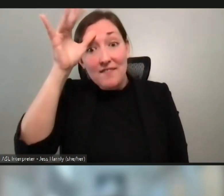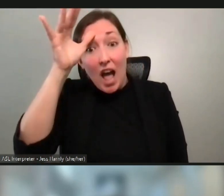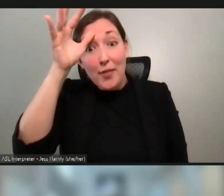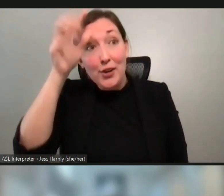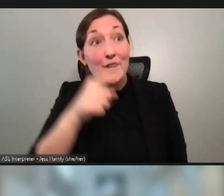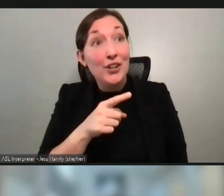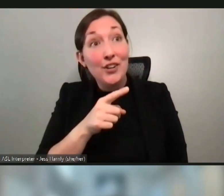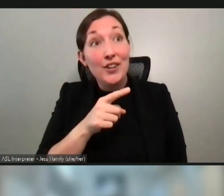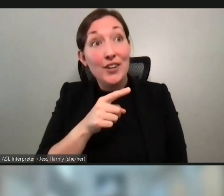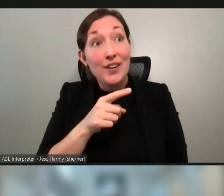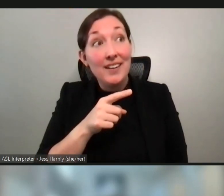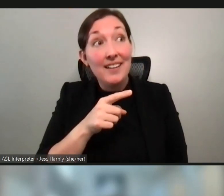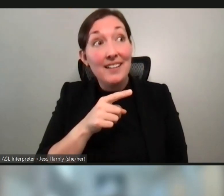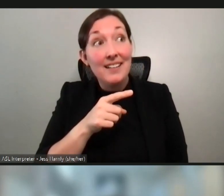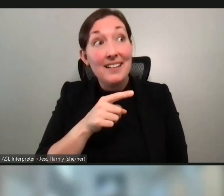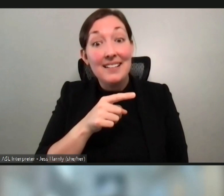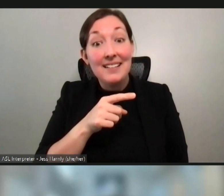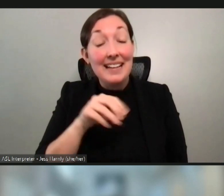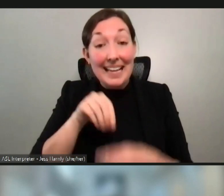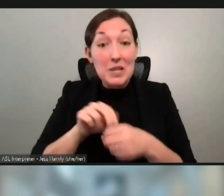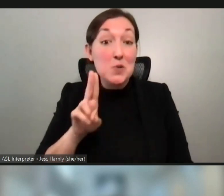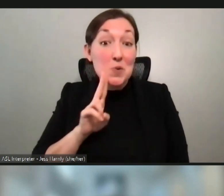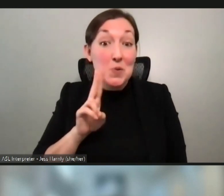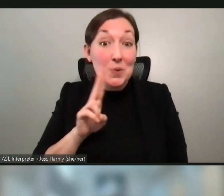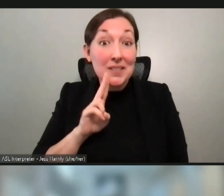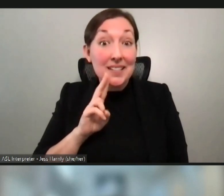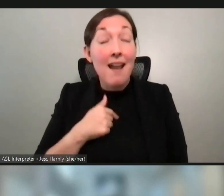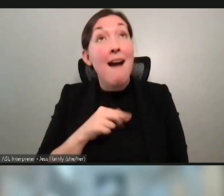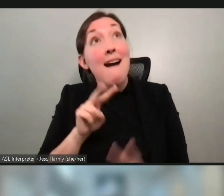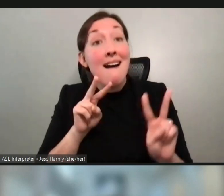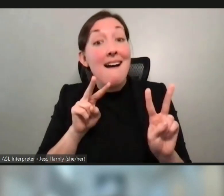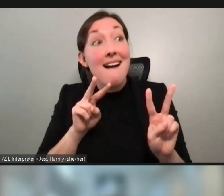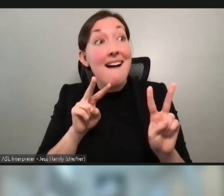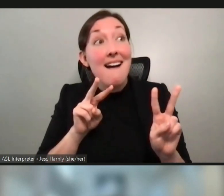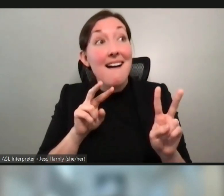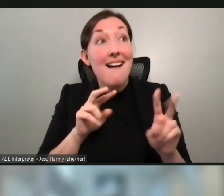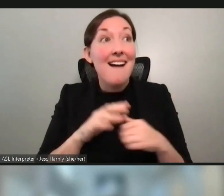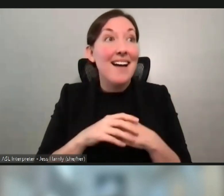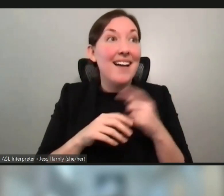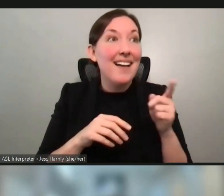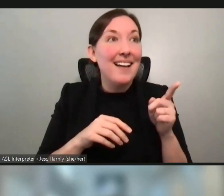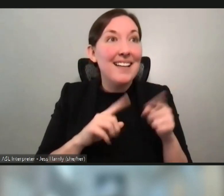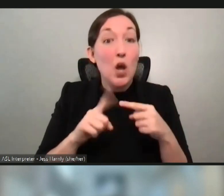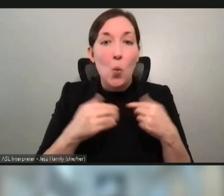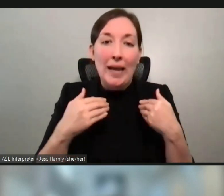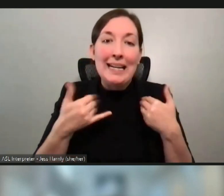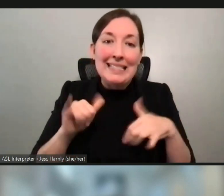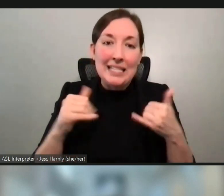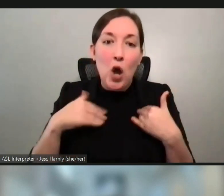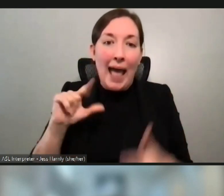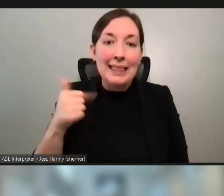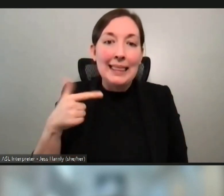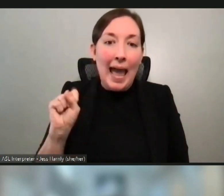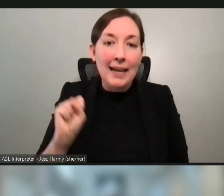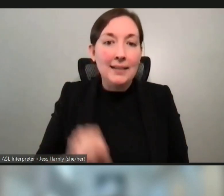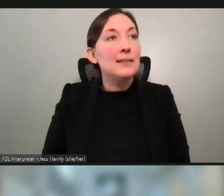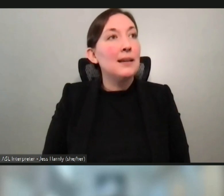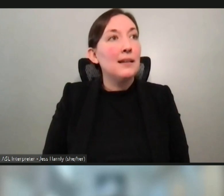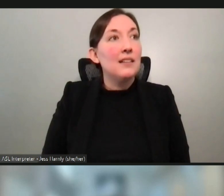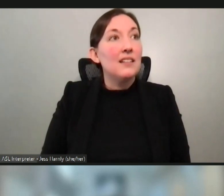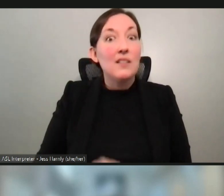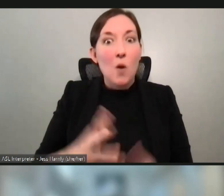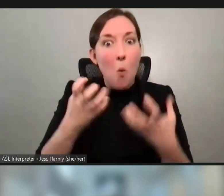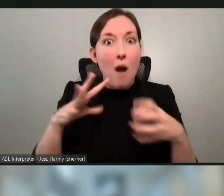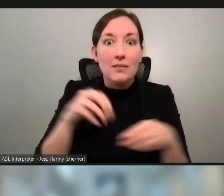um, in, in the, in Houston wanted to be when he had his own faults, when he had his own legs, uh, wanted to be in the